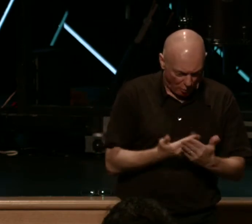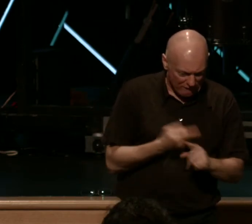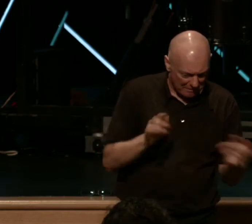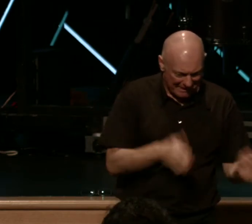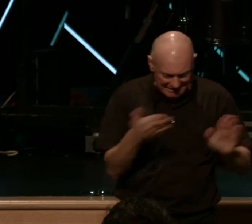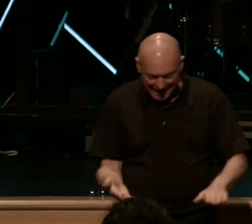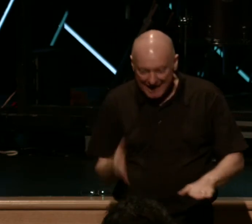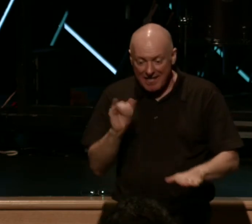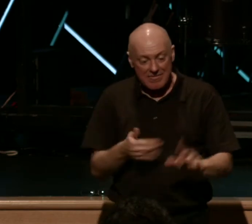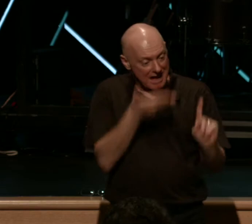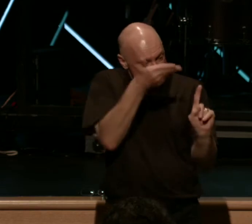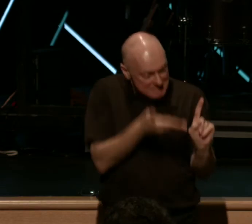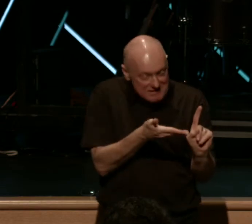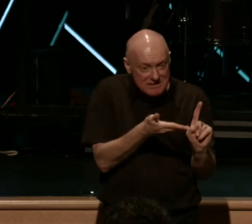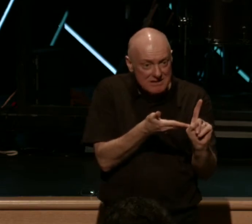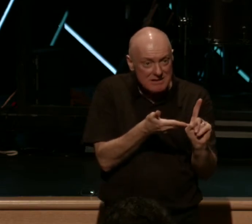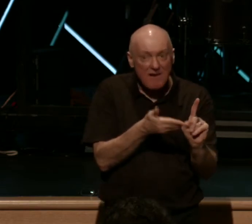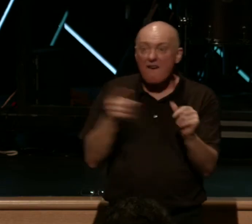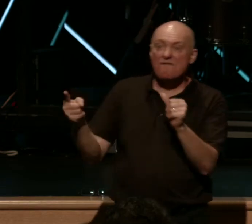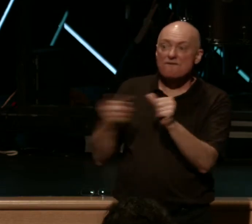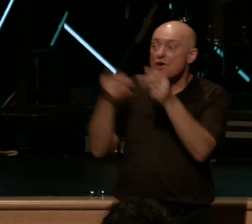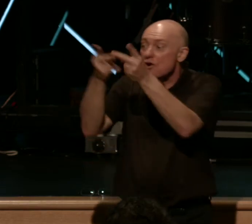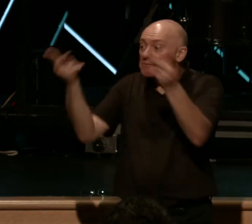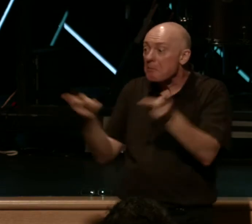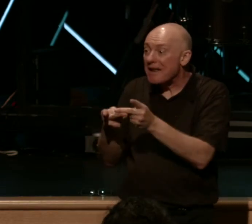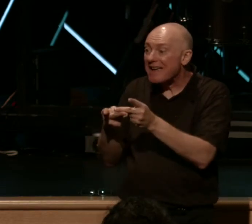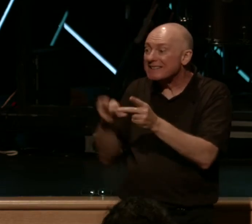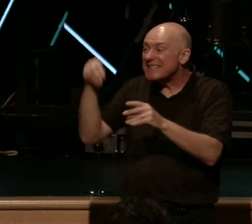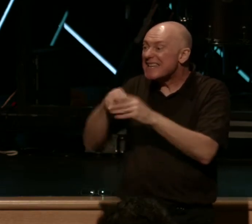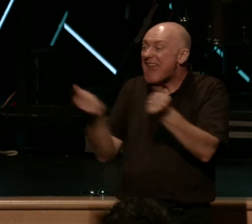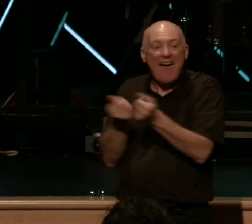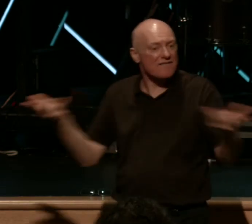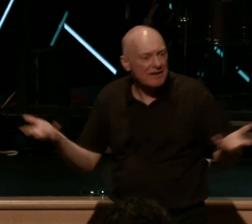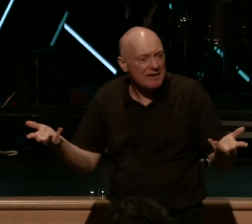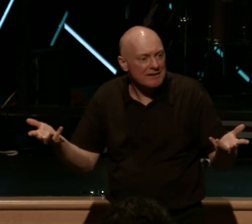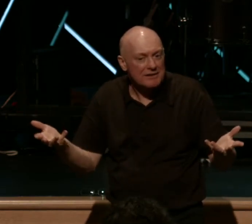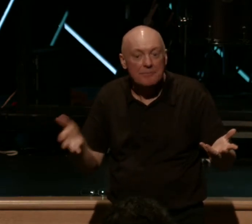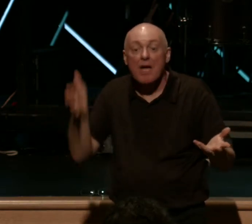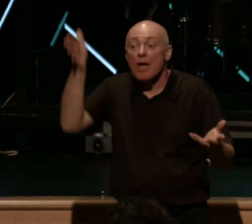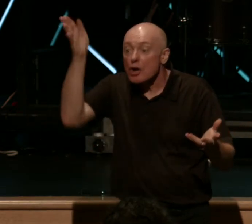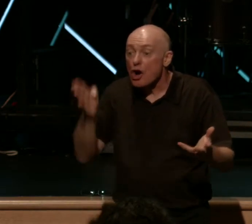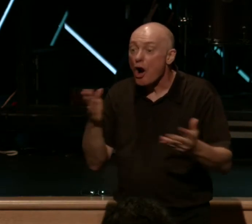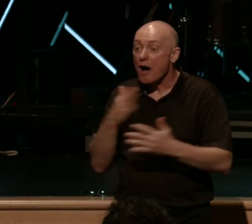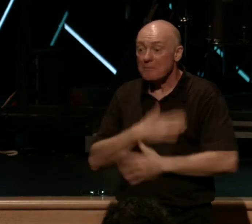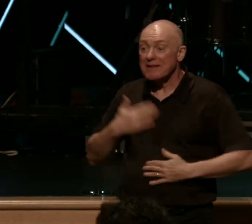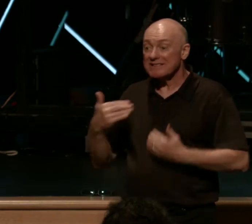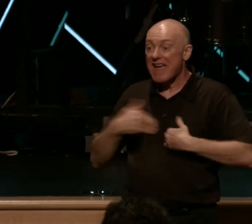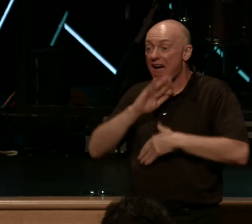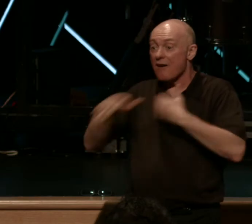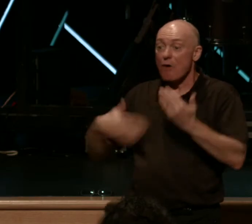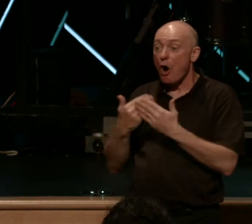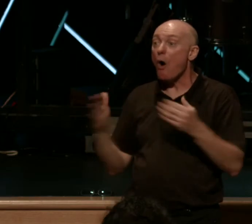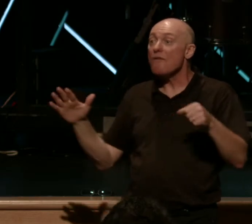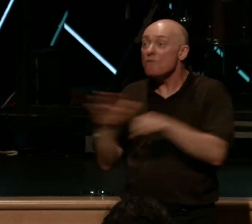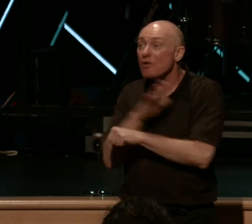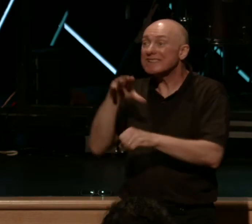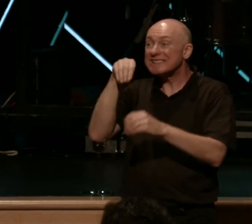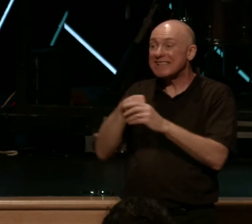so that he might come to have first place in everything. For God was pleased to have all his fullness dwell in him and